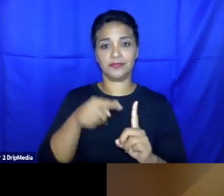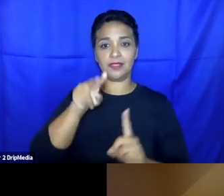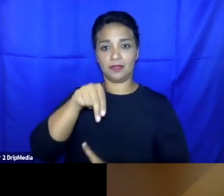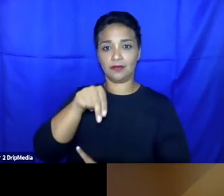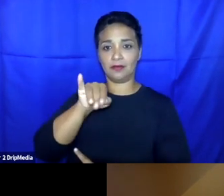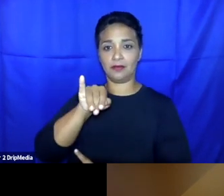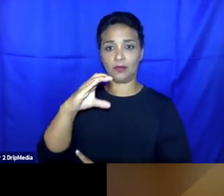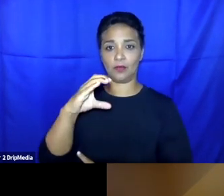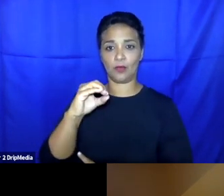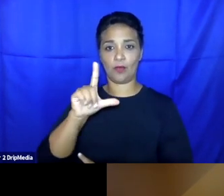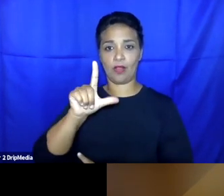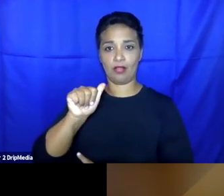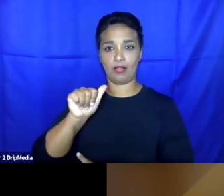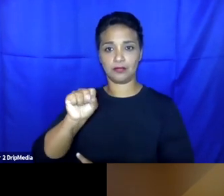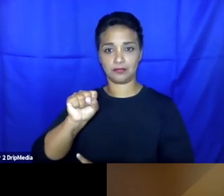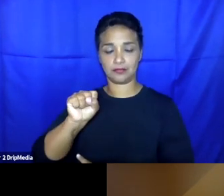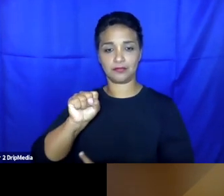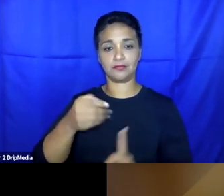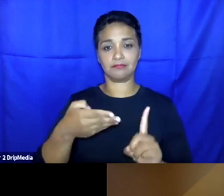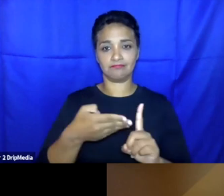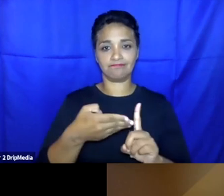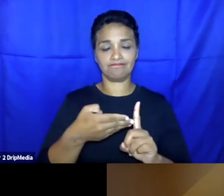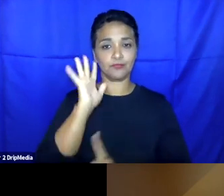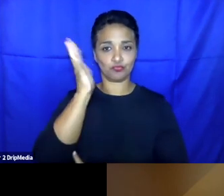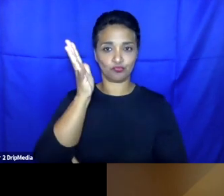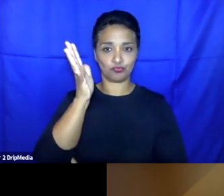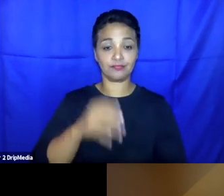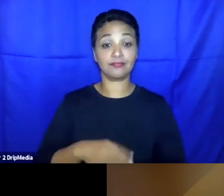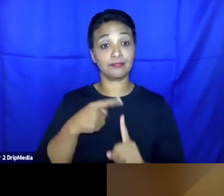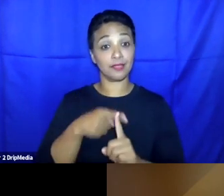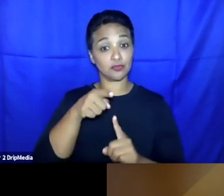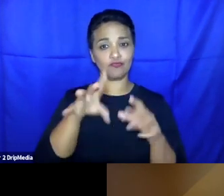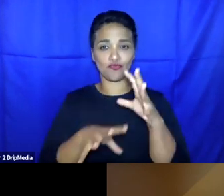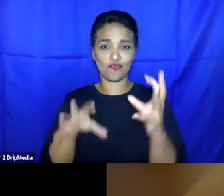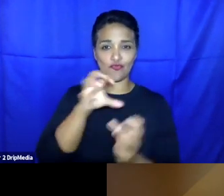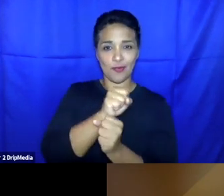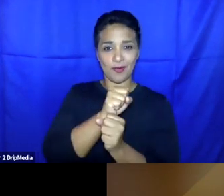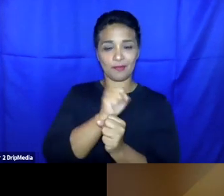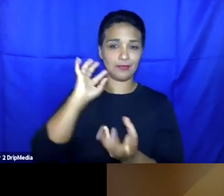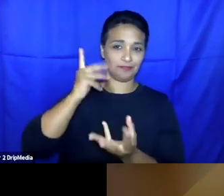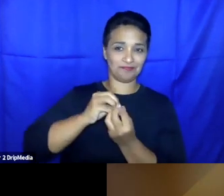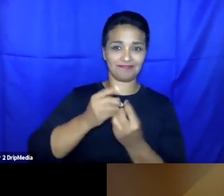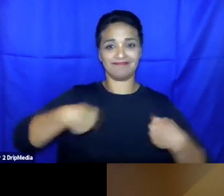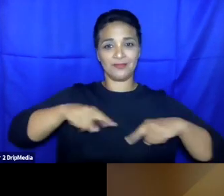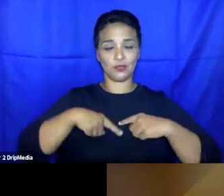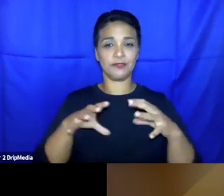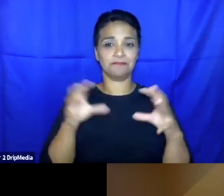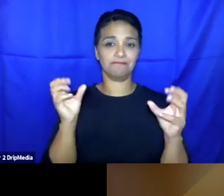So, Nicholas, you are the last discussant. You also have the privilege, in a way, to wrap up our discussion. You worked recently on a comprehensive